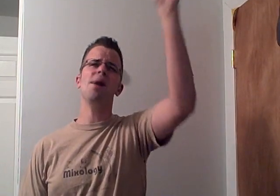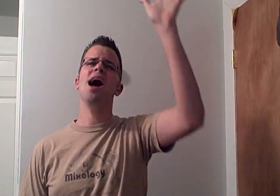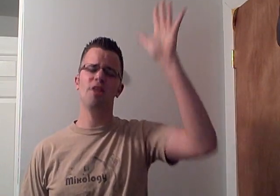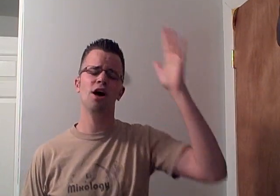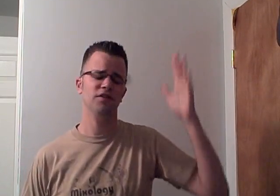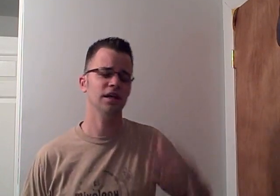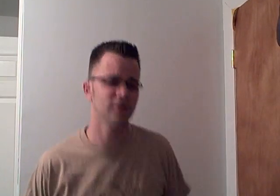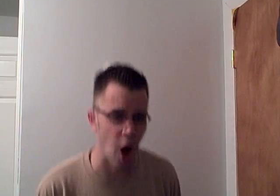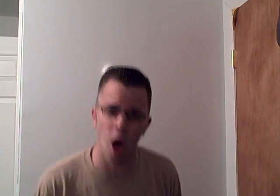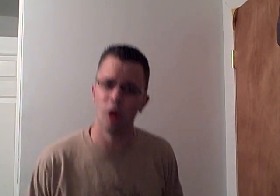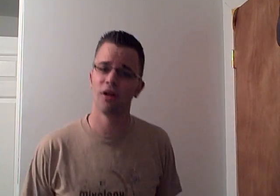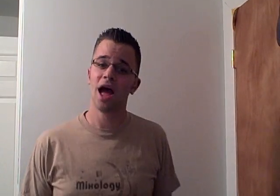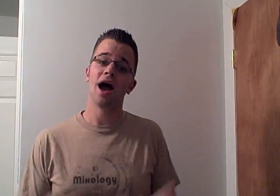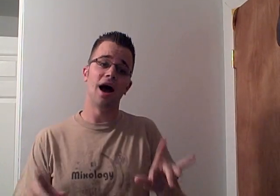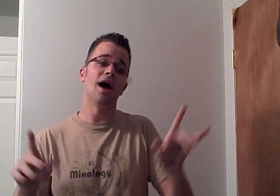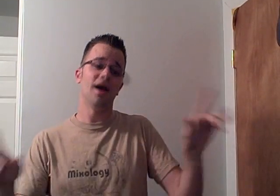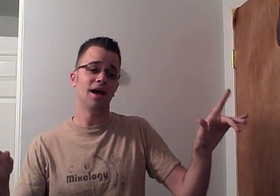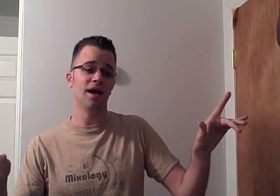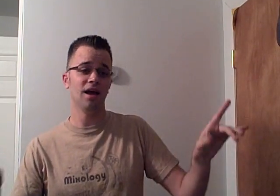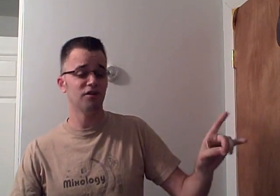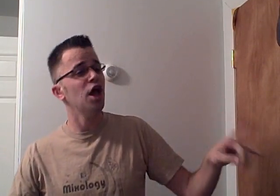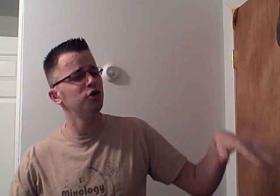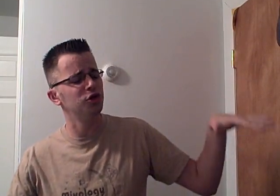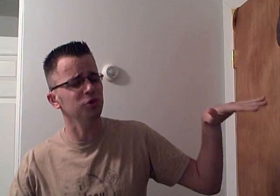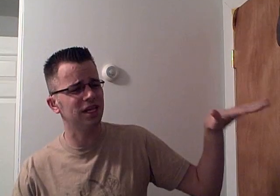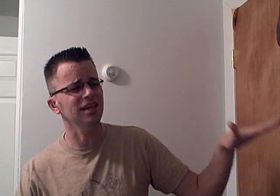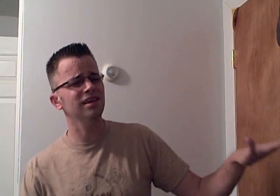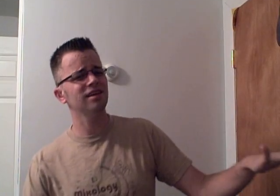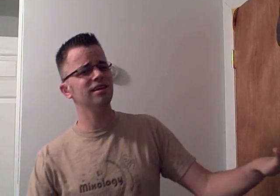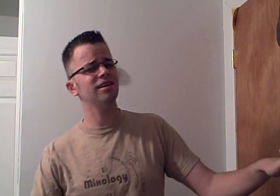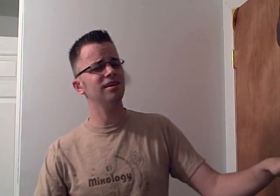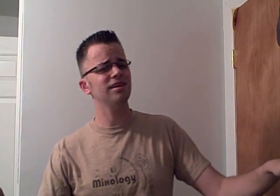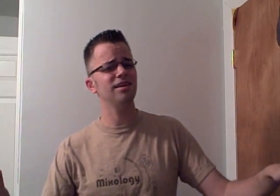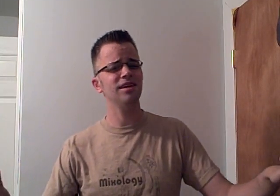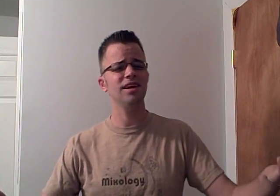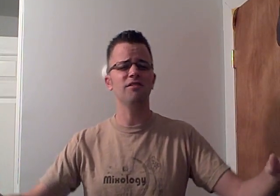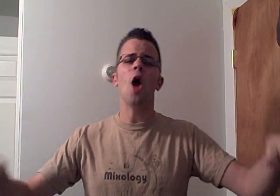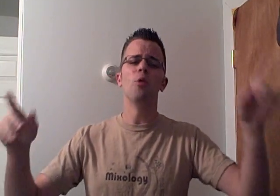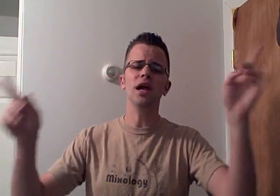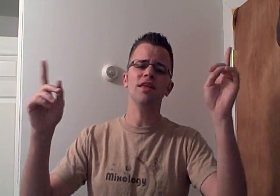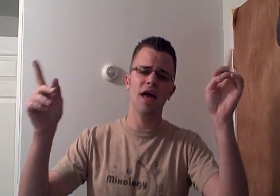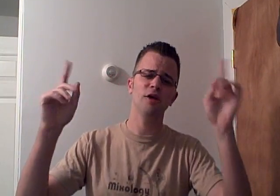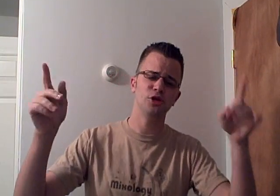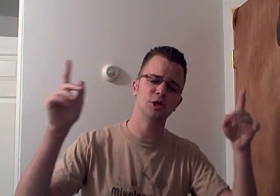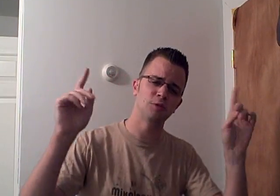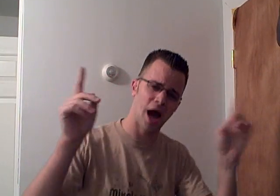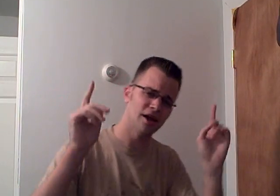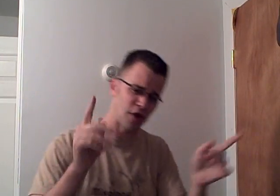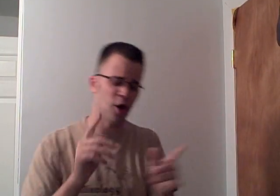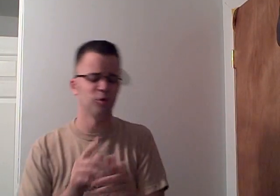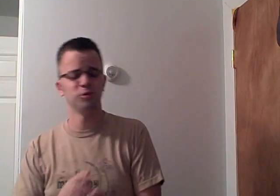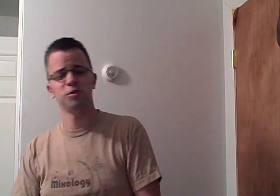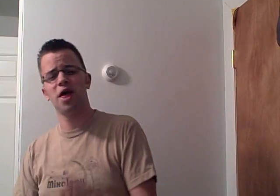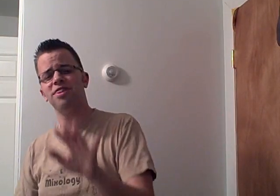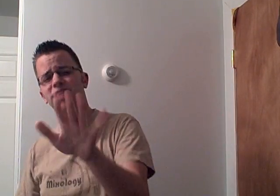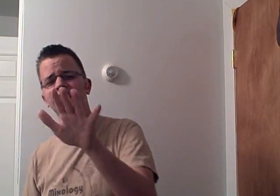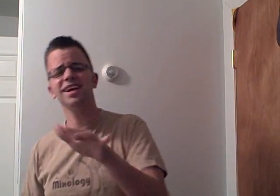my love is all I have to give. Without you, I don't think